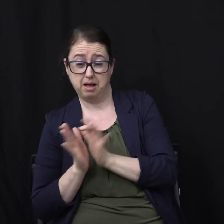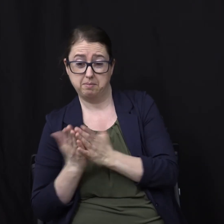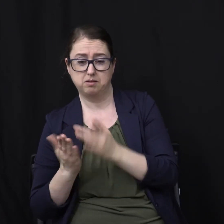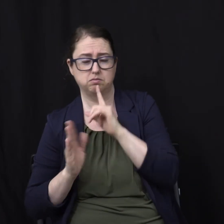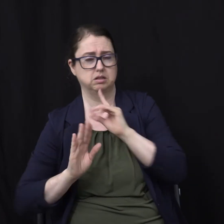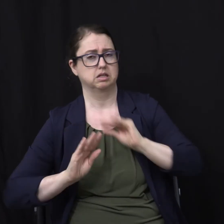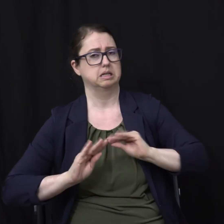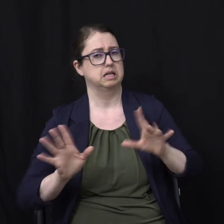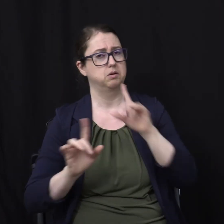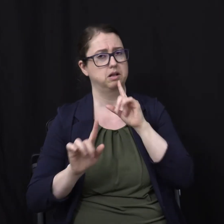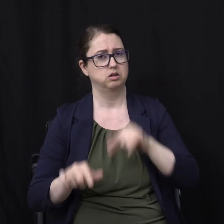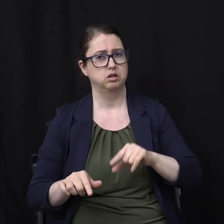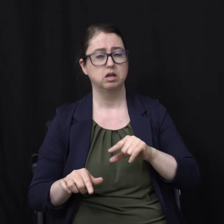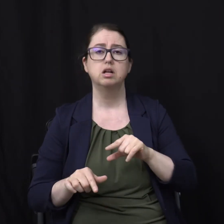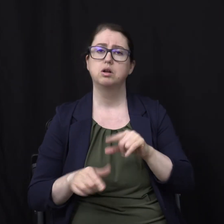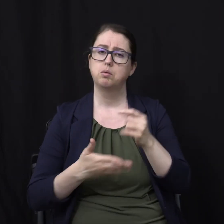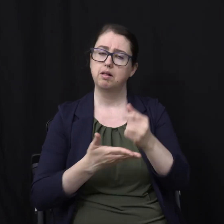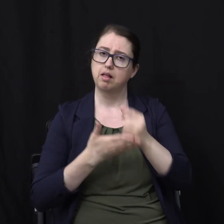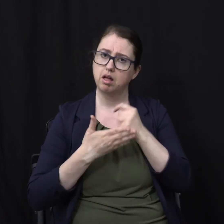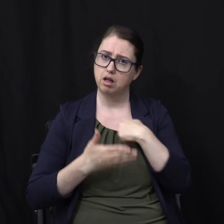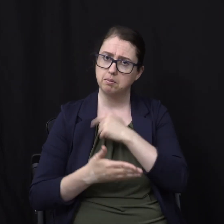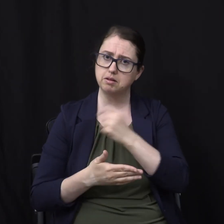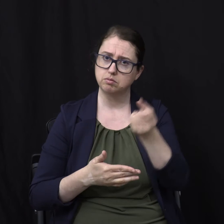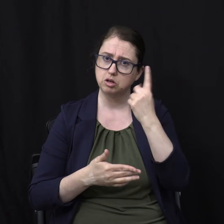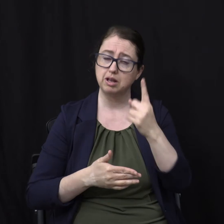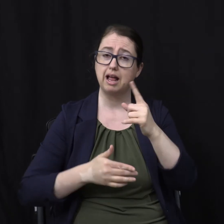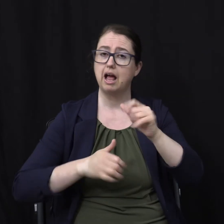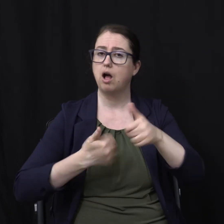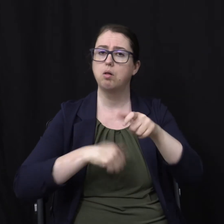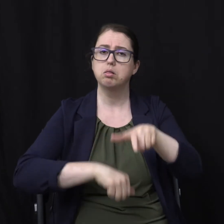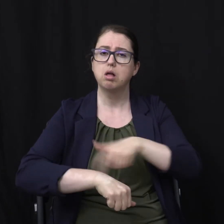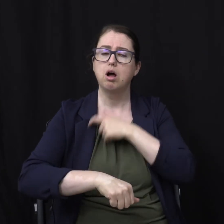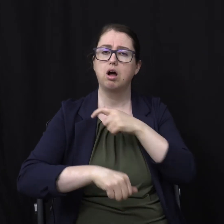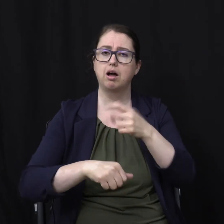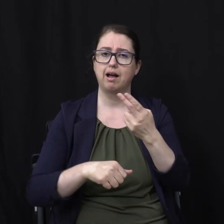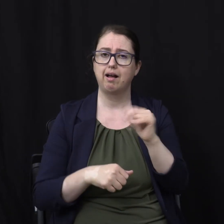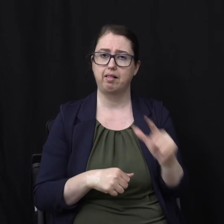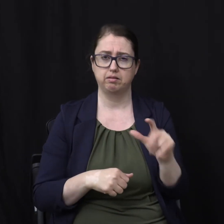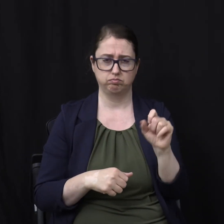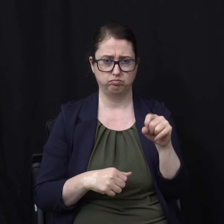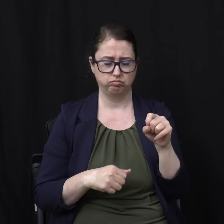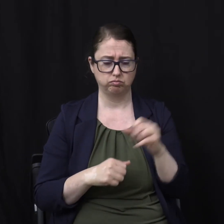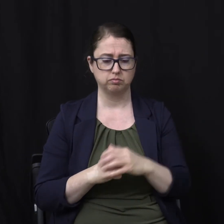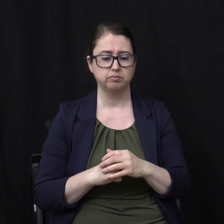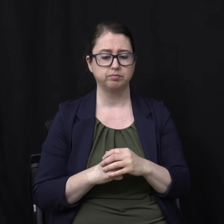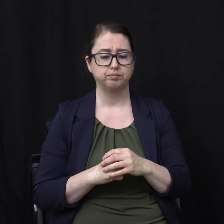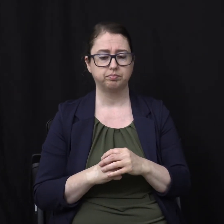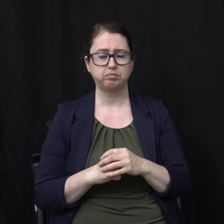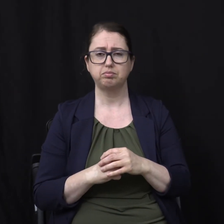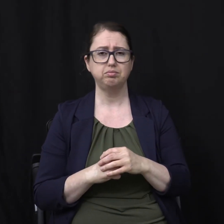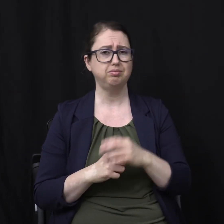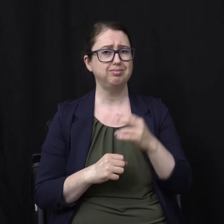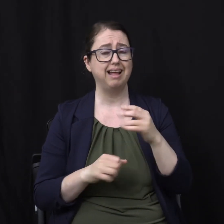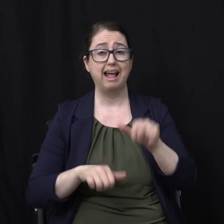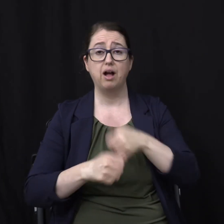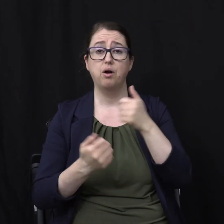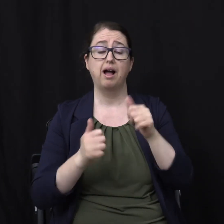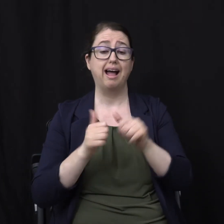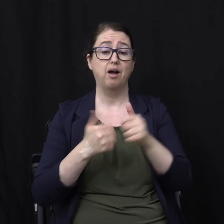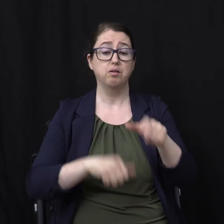give us A very clear answer For the big question How long is hell How long is hell Is the one that's Just bathed with So much of a chokehold Of